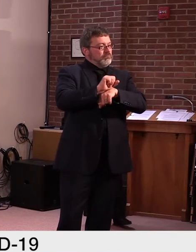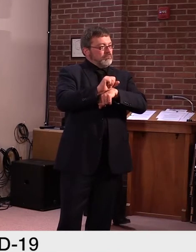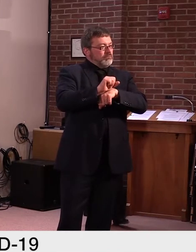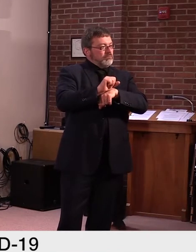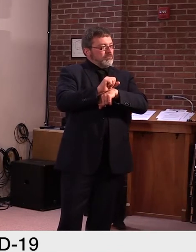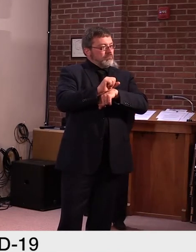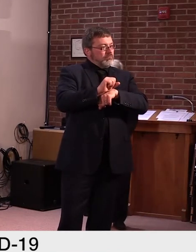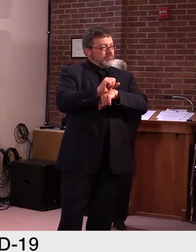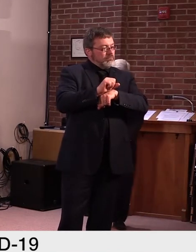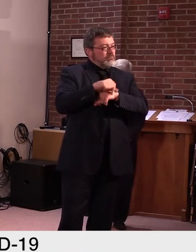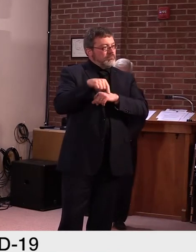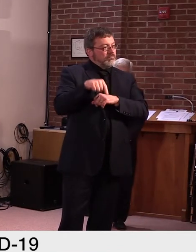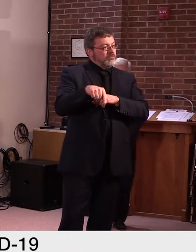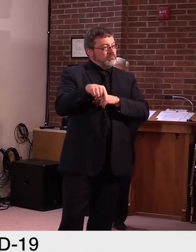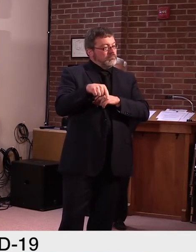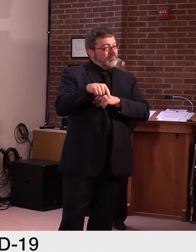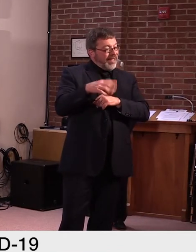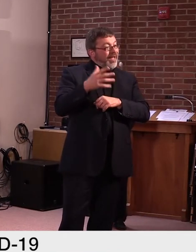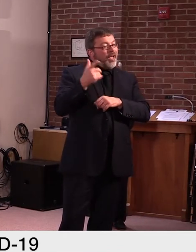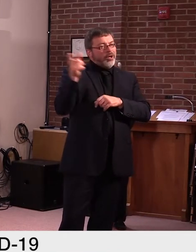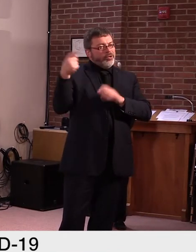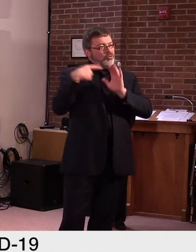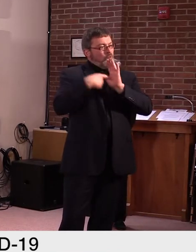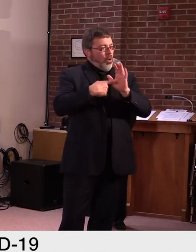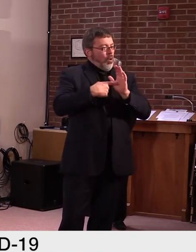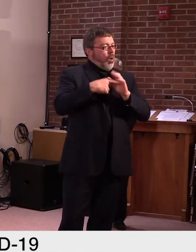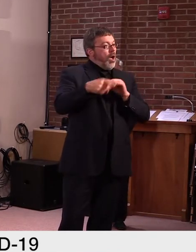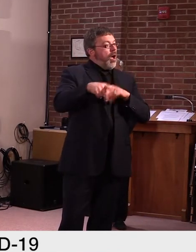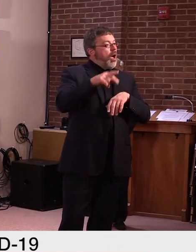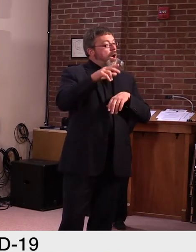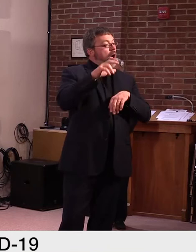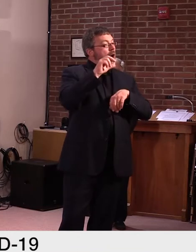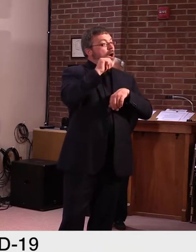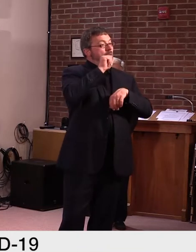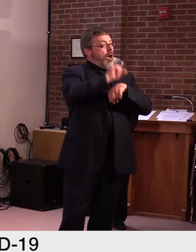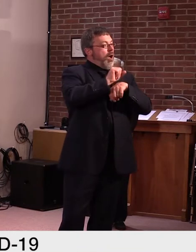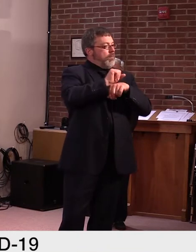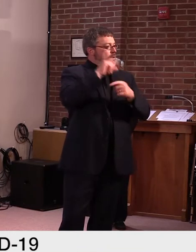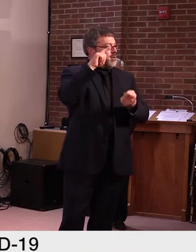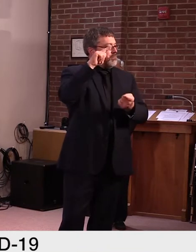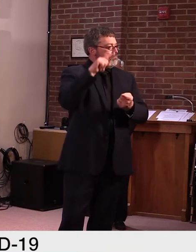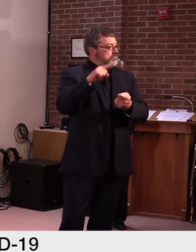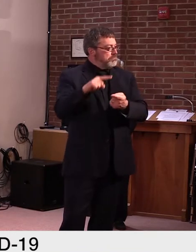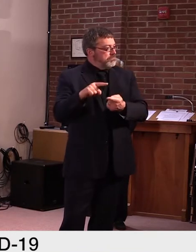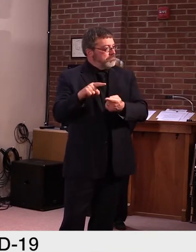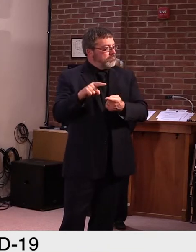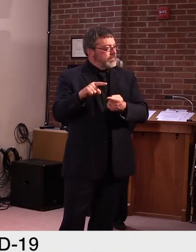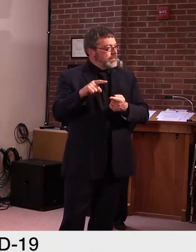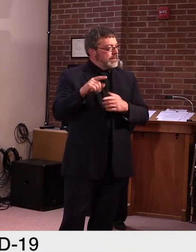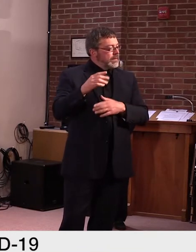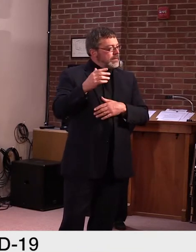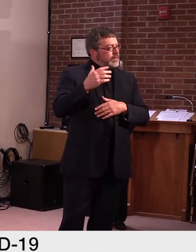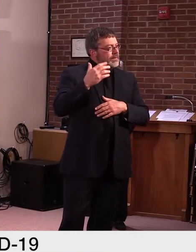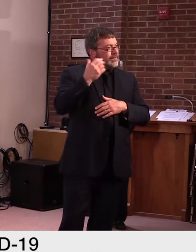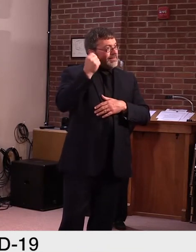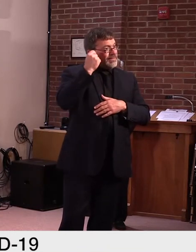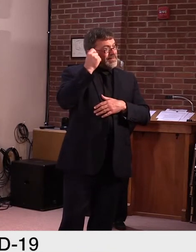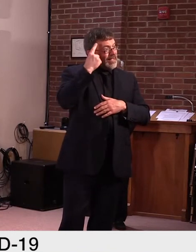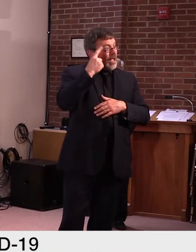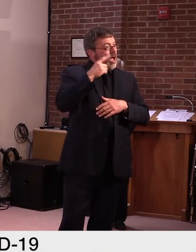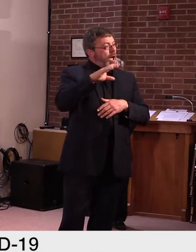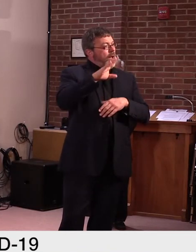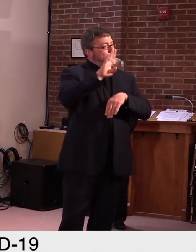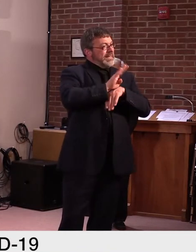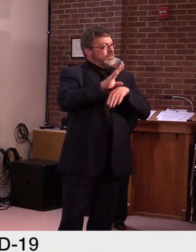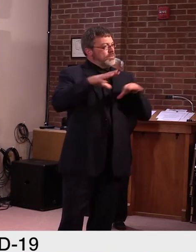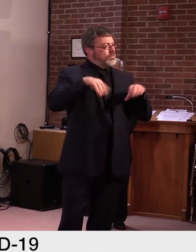employers that are concerned that there's still no job search requirement. Uh, and I talked to one employer, actually I talked to an employee